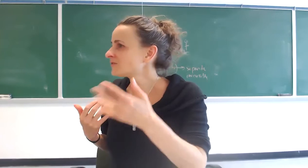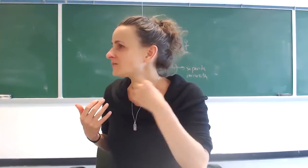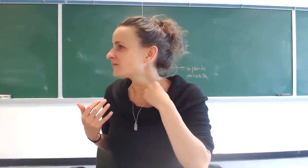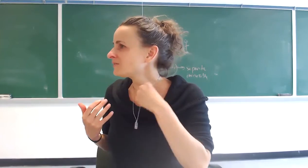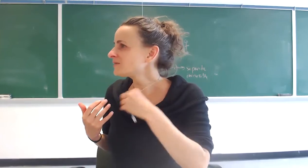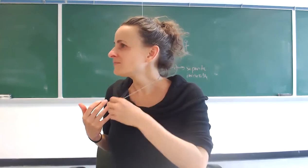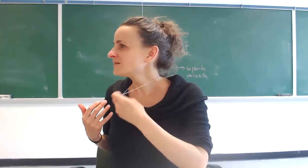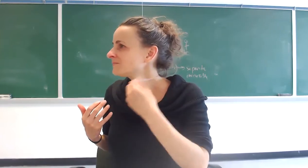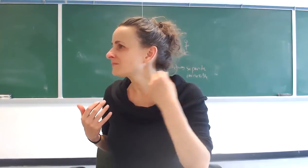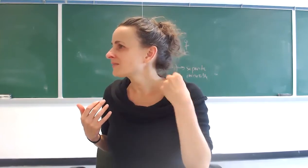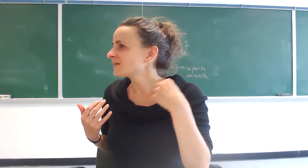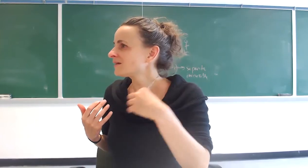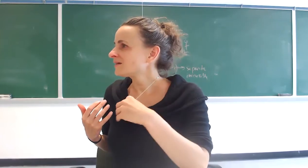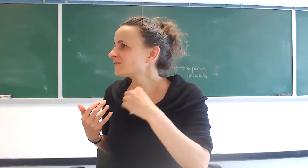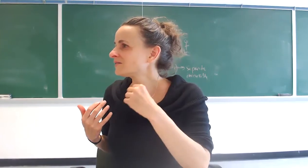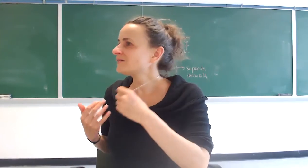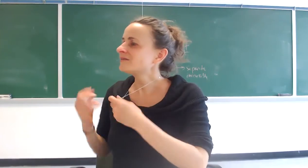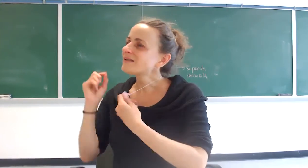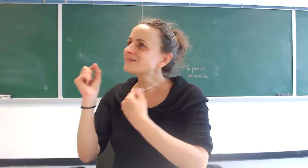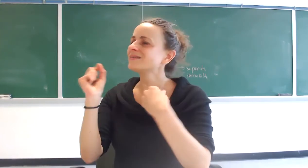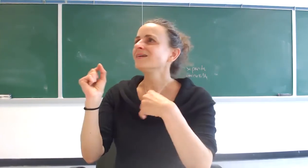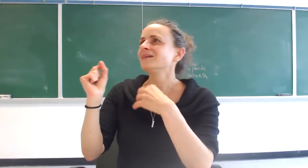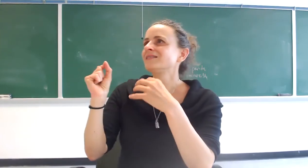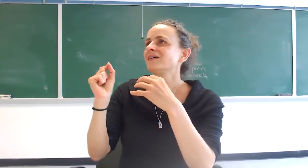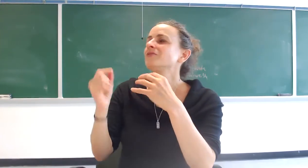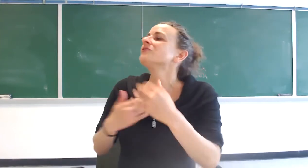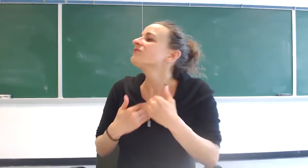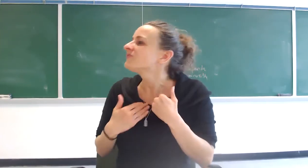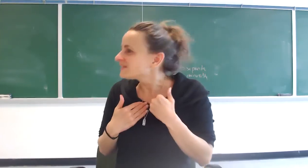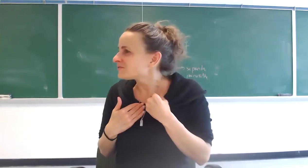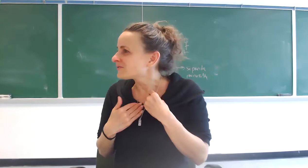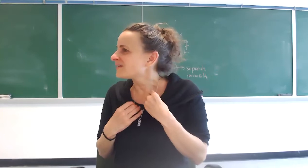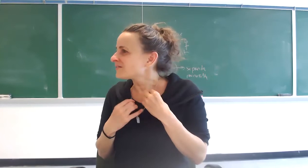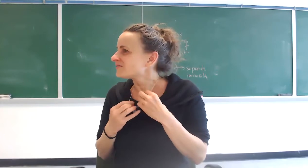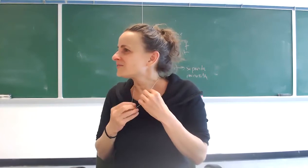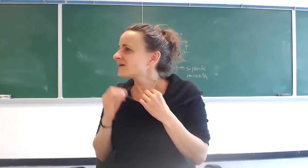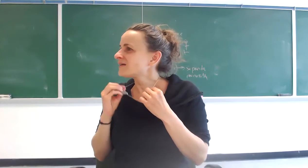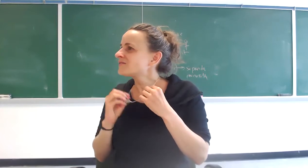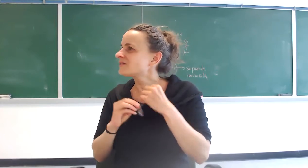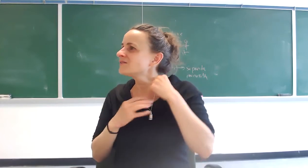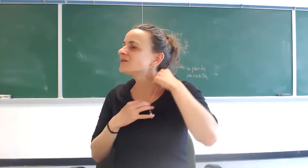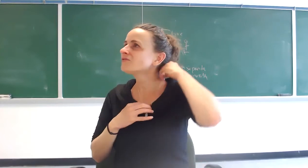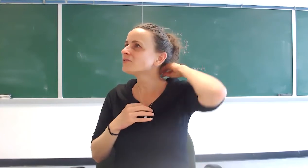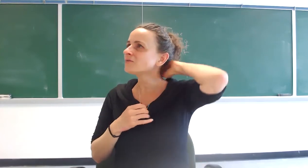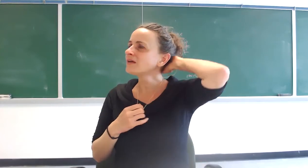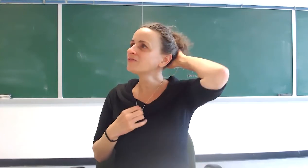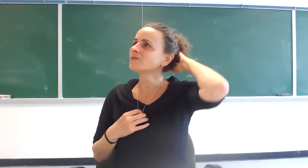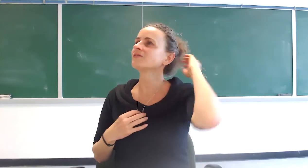you see what i mean that's it it's you can feel it yourself right i think even if you're next to it